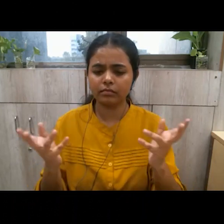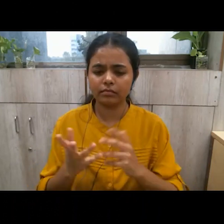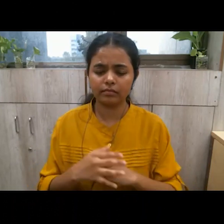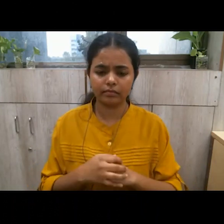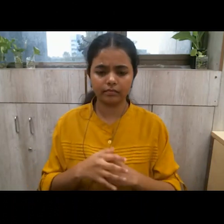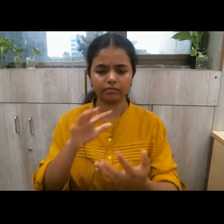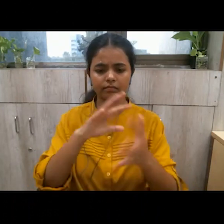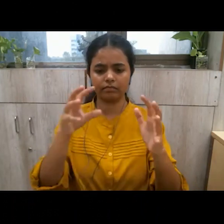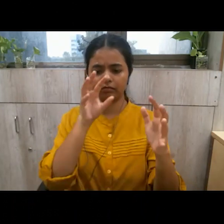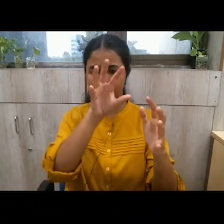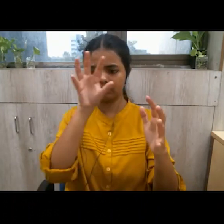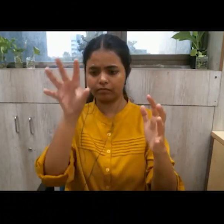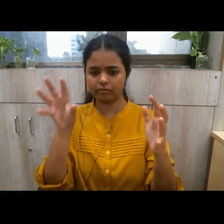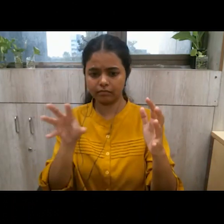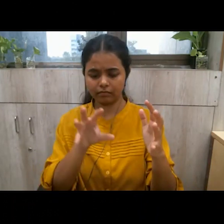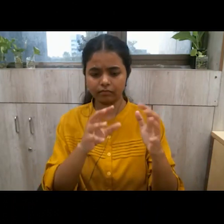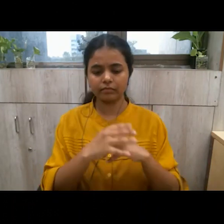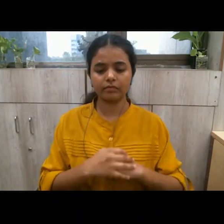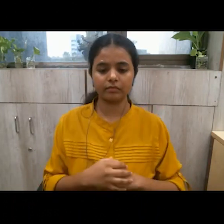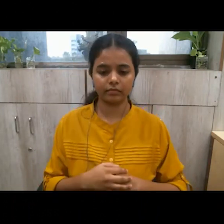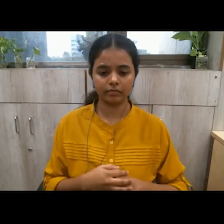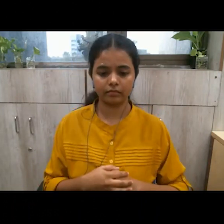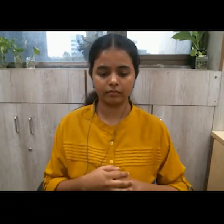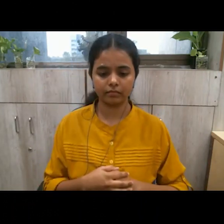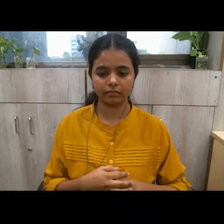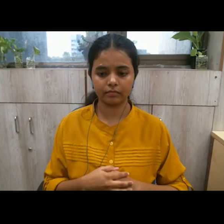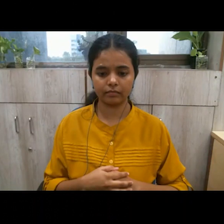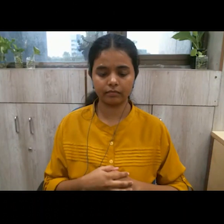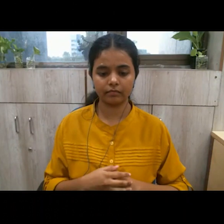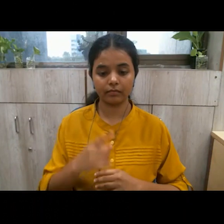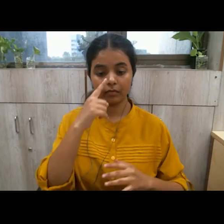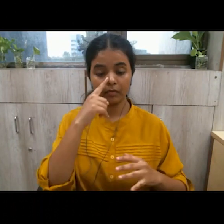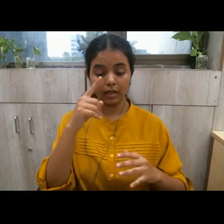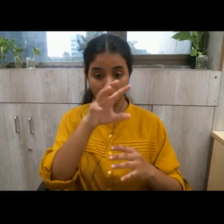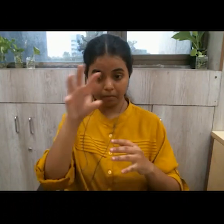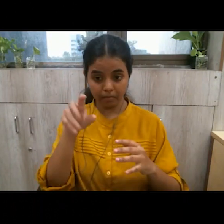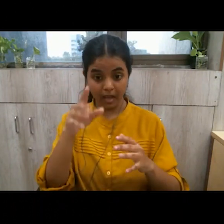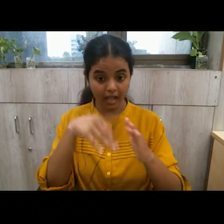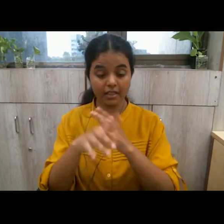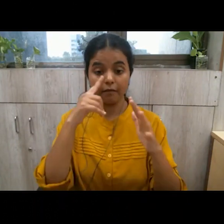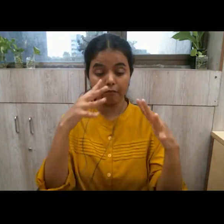the countries where women have more freedom of choice